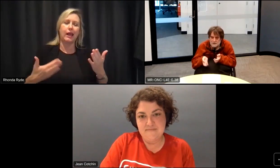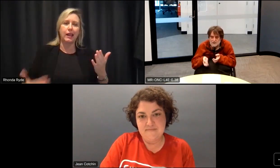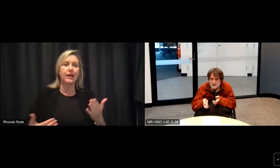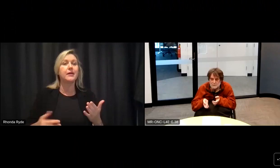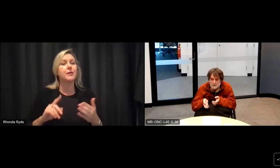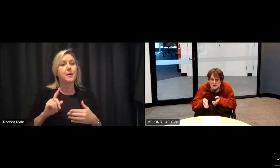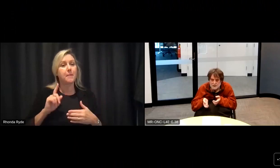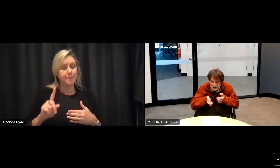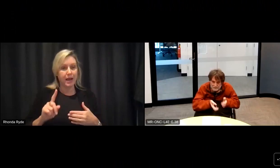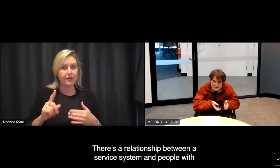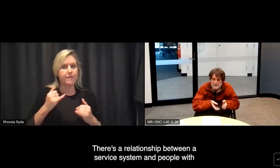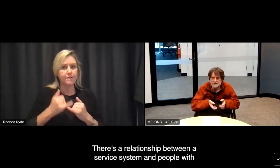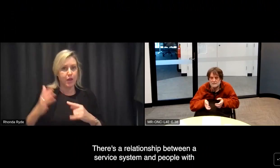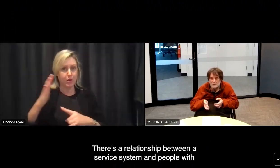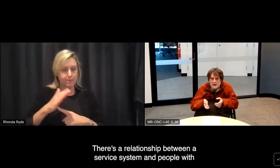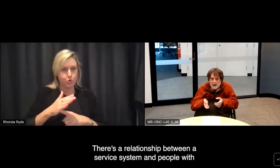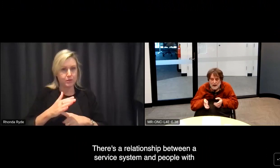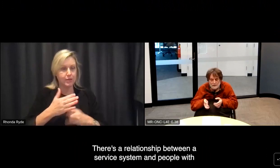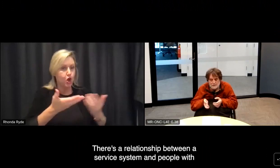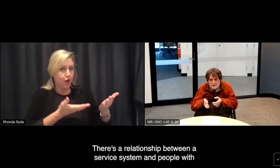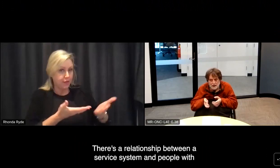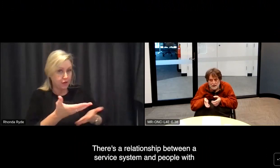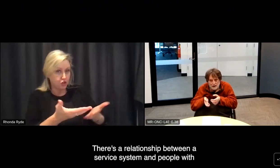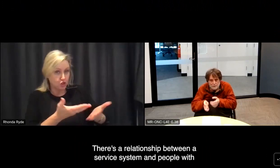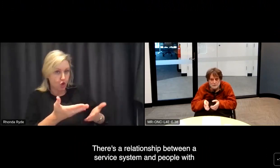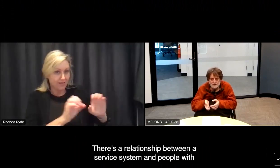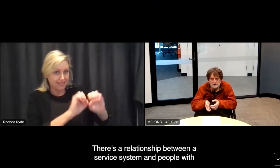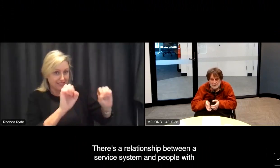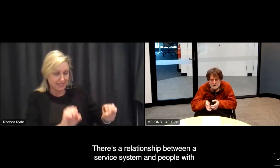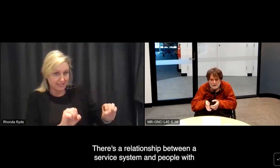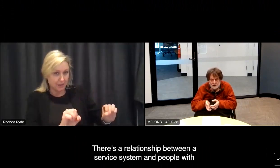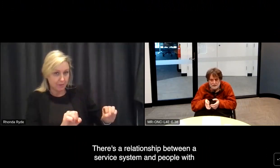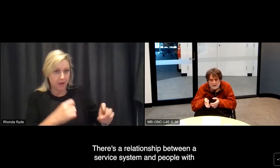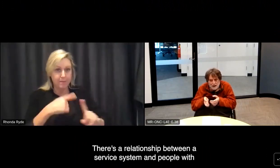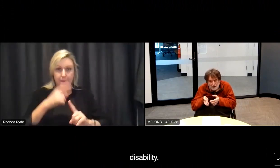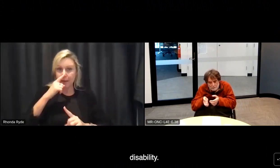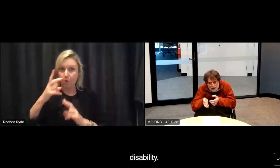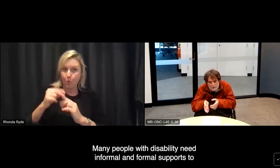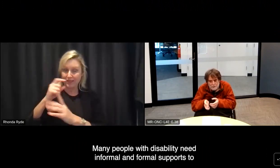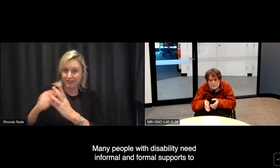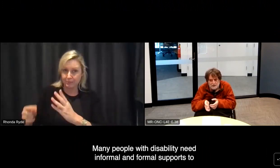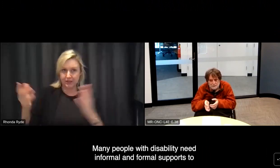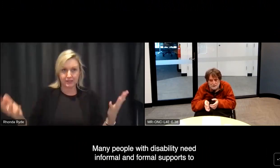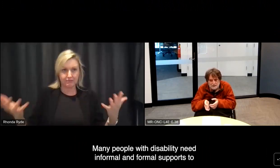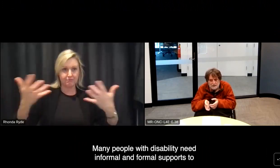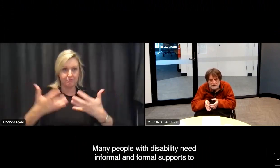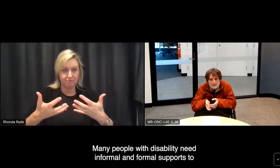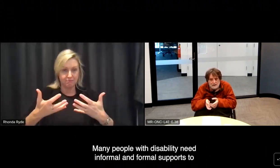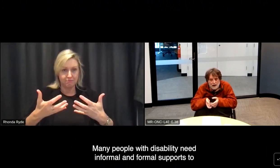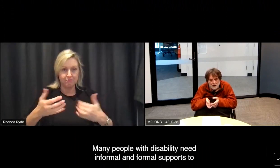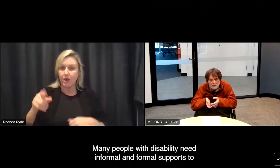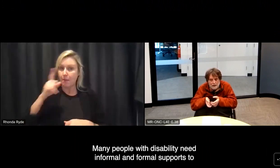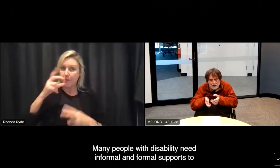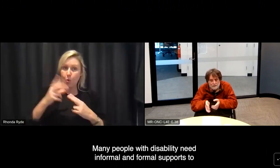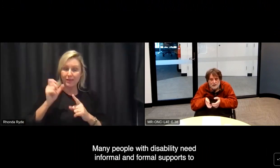relationship between a service system and uh and people with disability and and many people with disability need